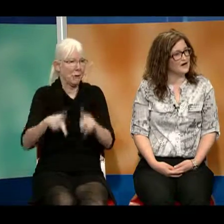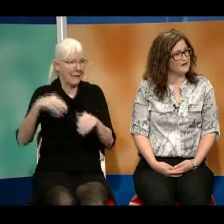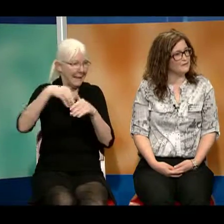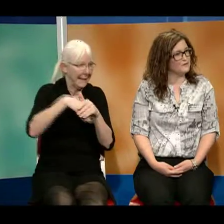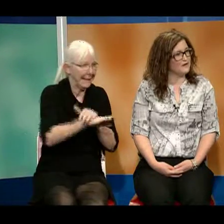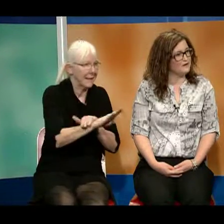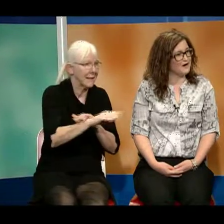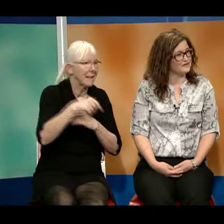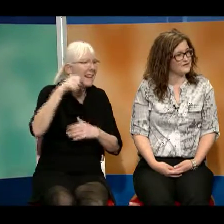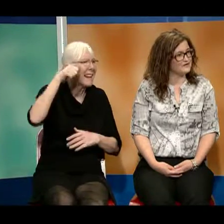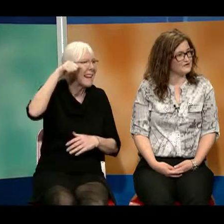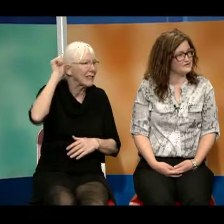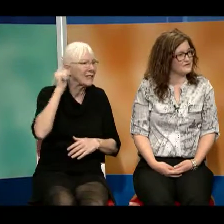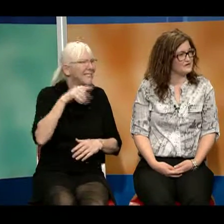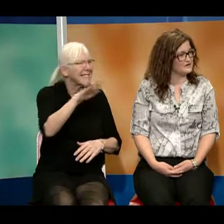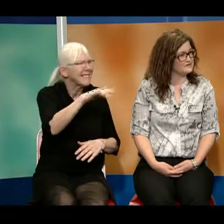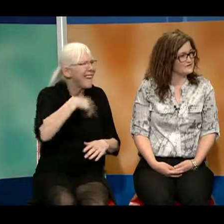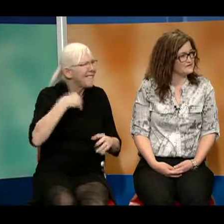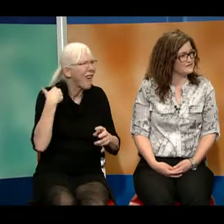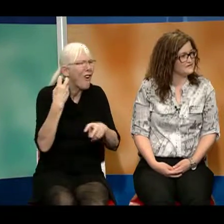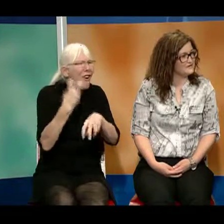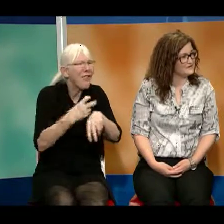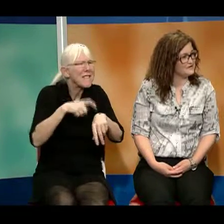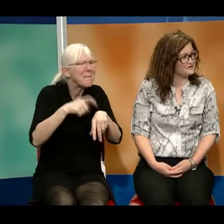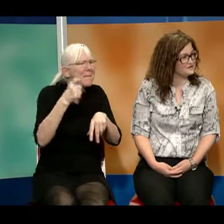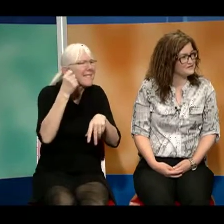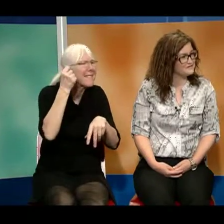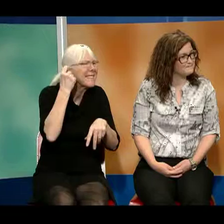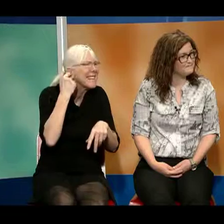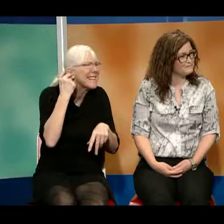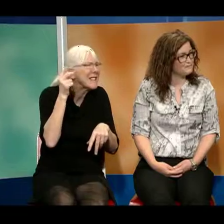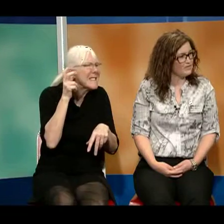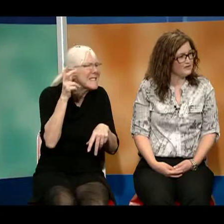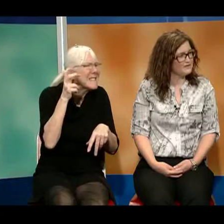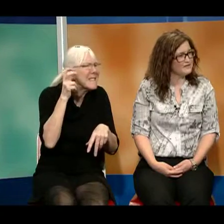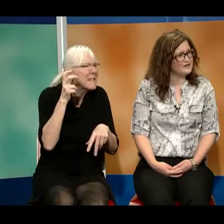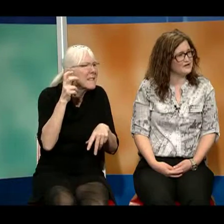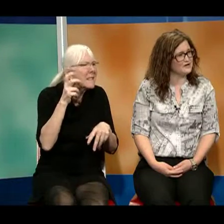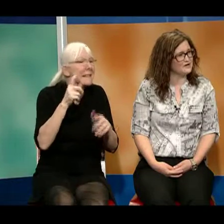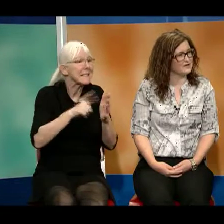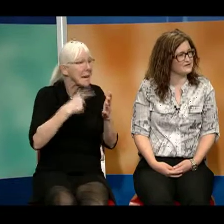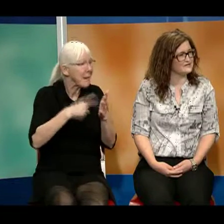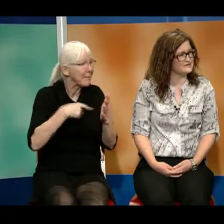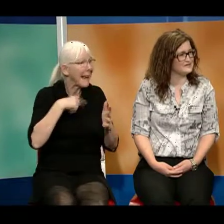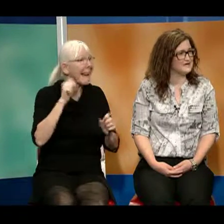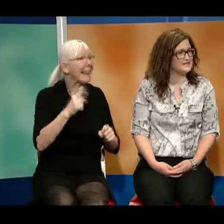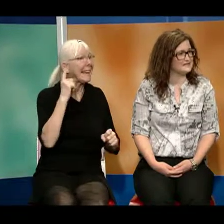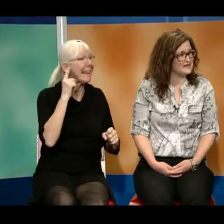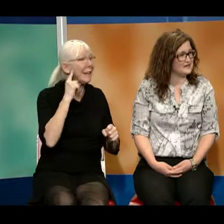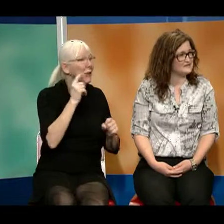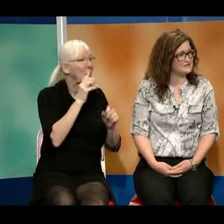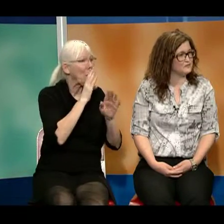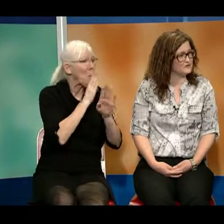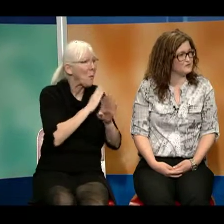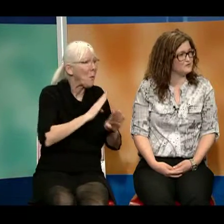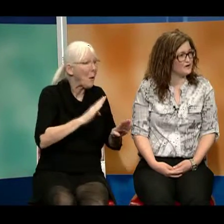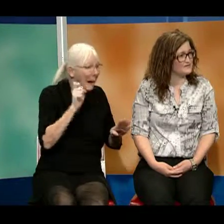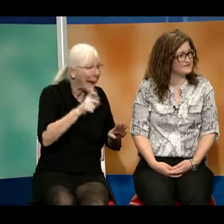or they're having difficulty hearing in certain situations. They feel like their hearing isn't the same as it once was.